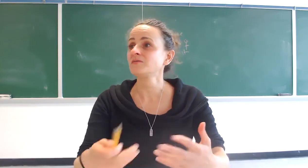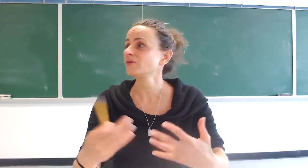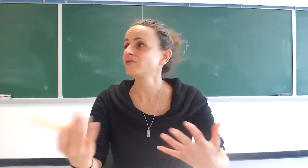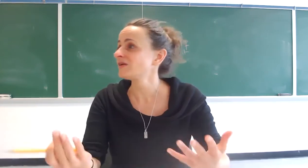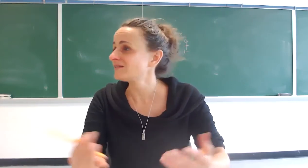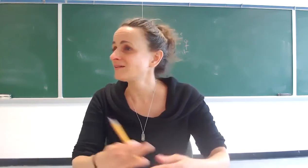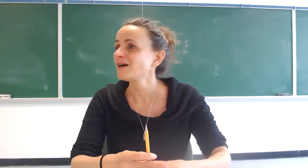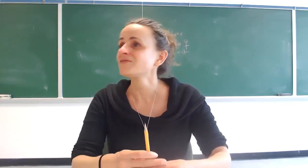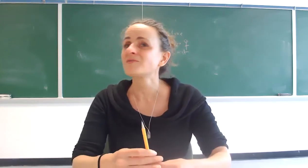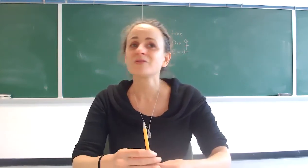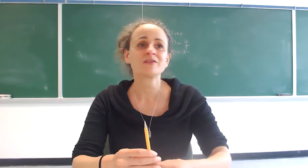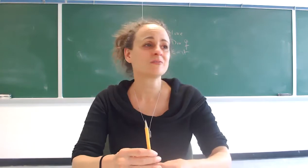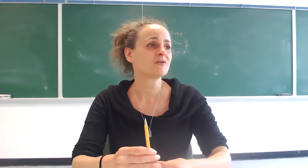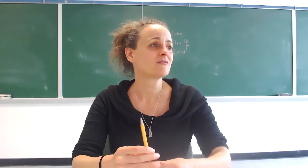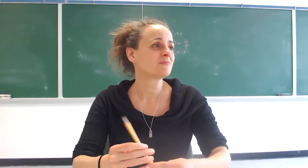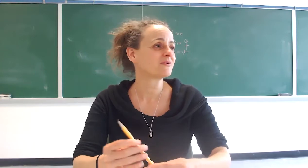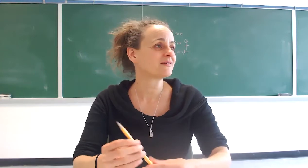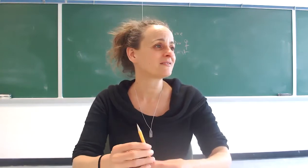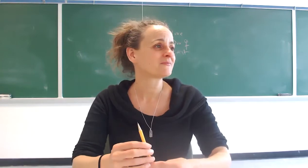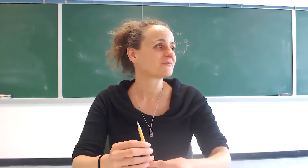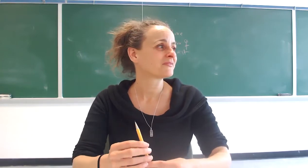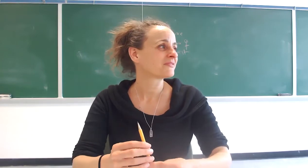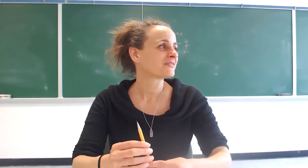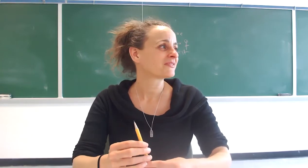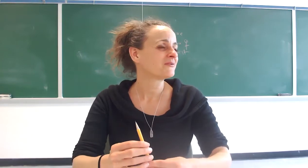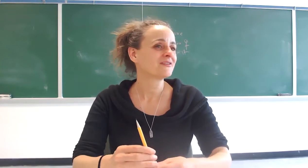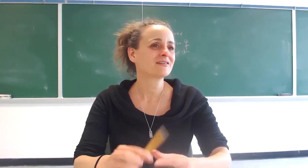confessing have they broken the spirit of that person what do you think